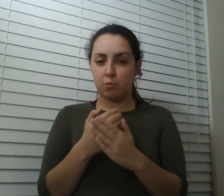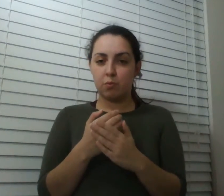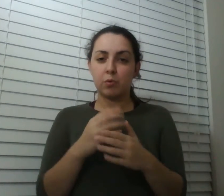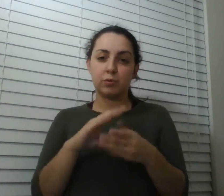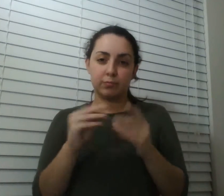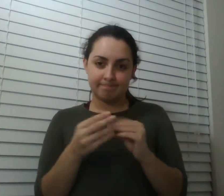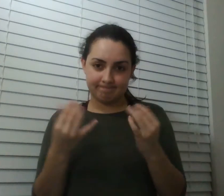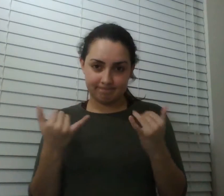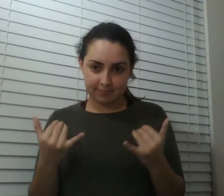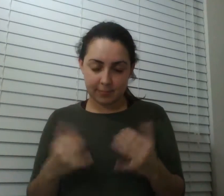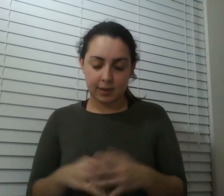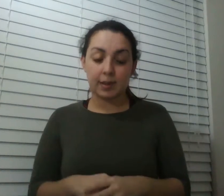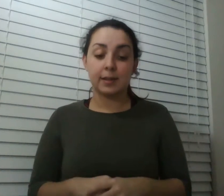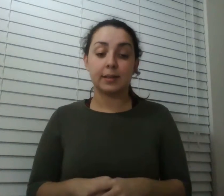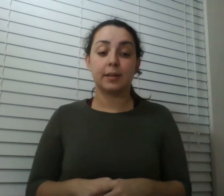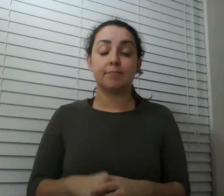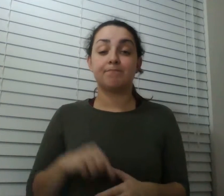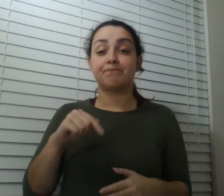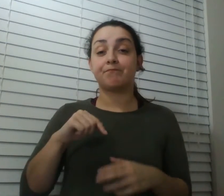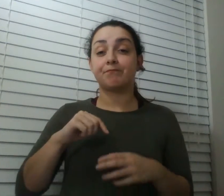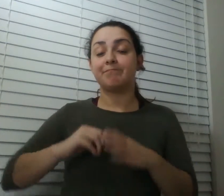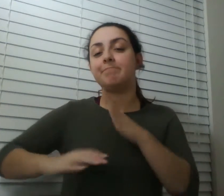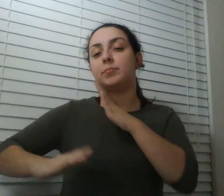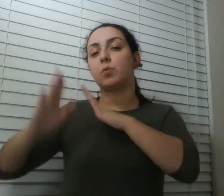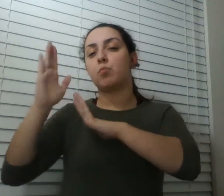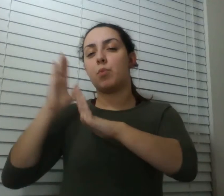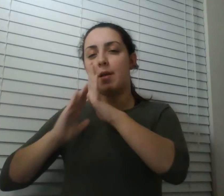this one we go back a few years so we're in 1948